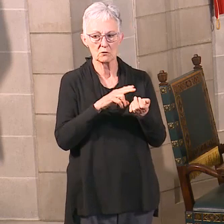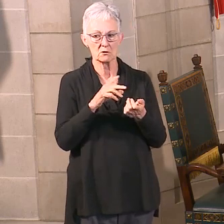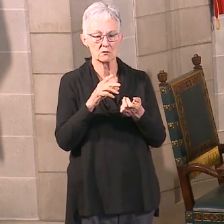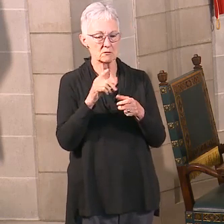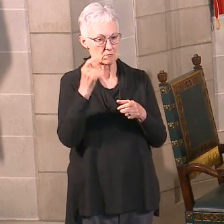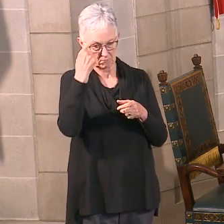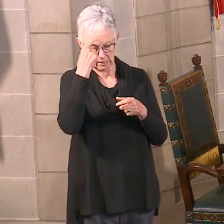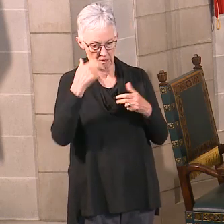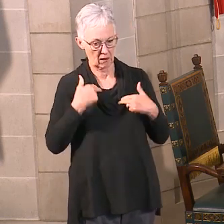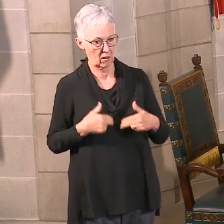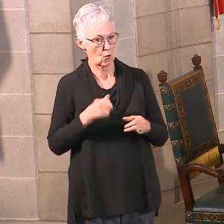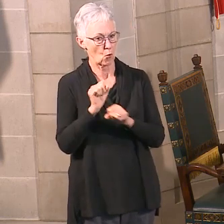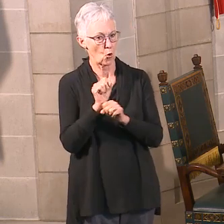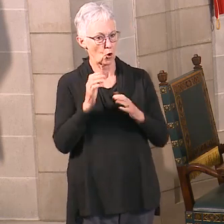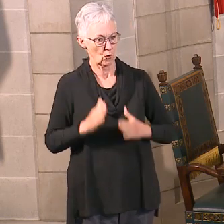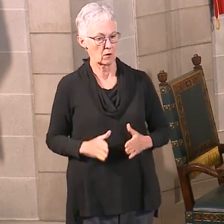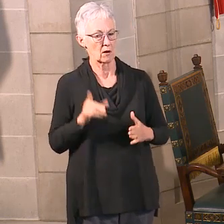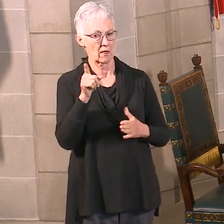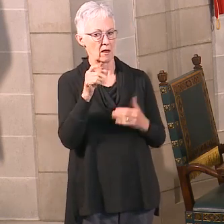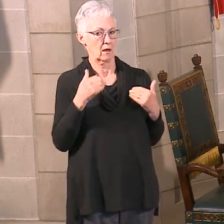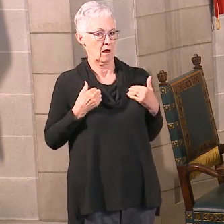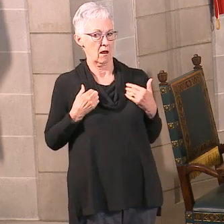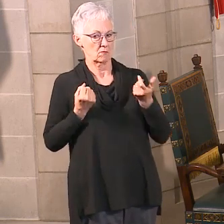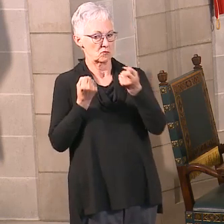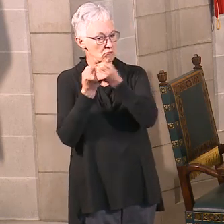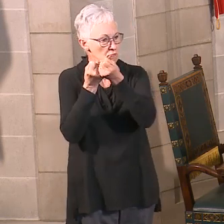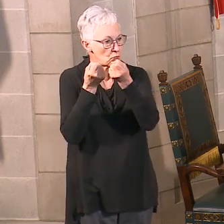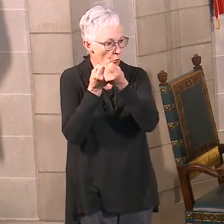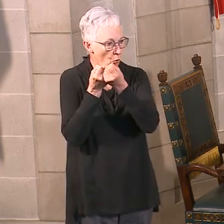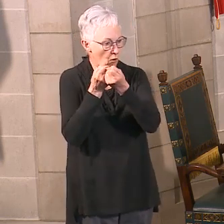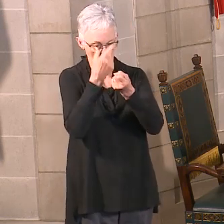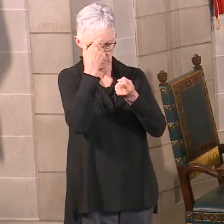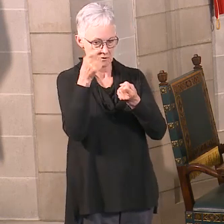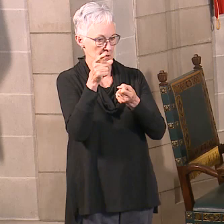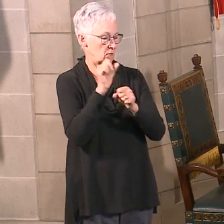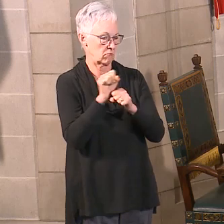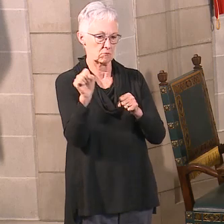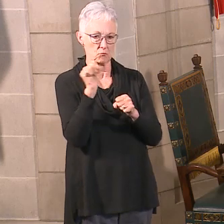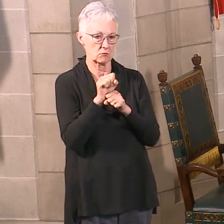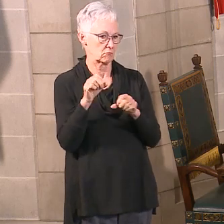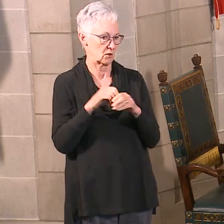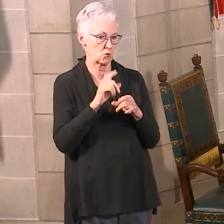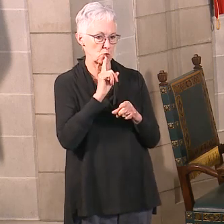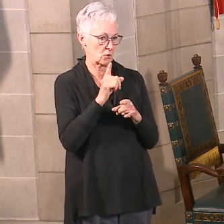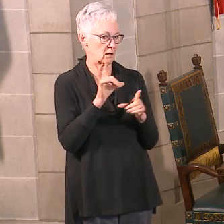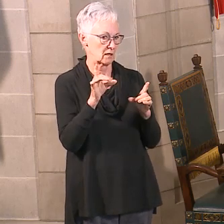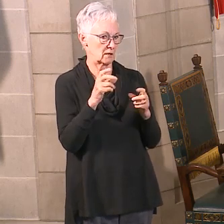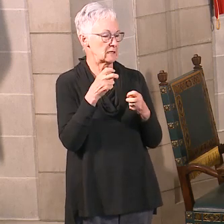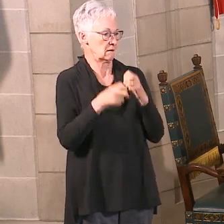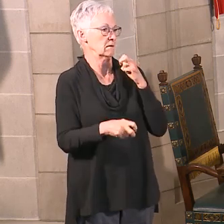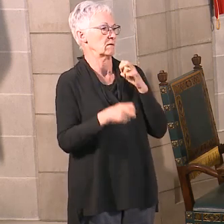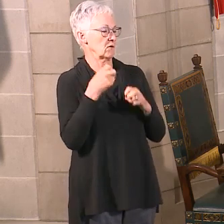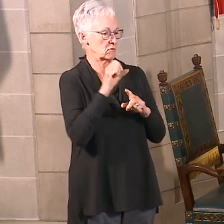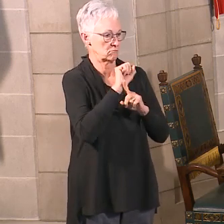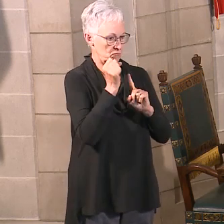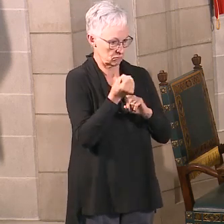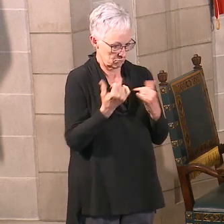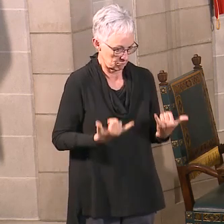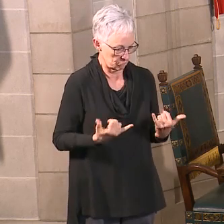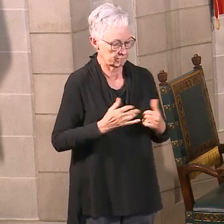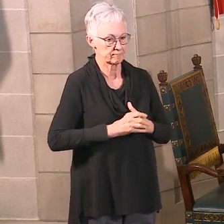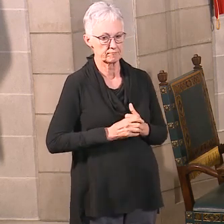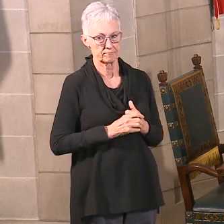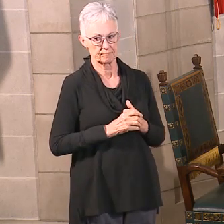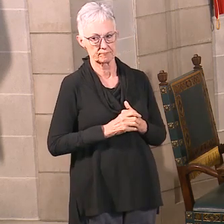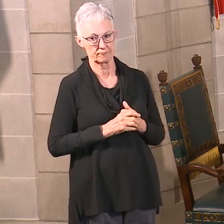to help deal with the situation, the trauma, and build their resilience. We have an emergency